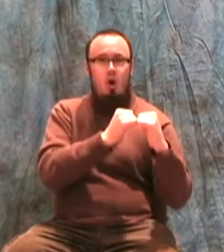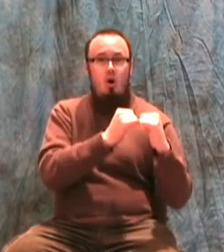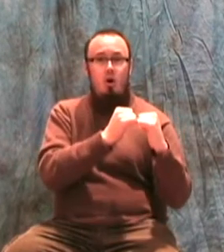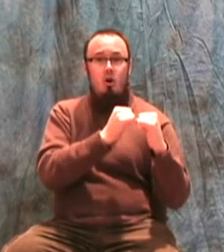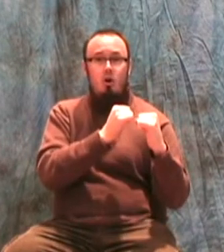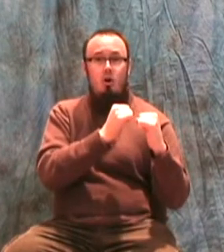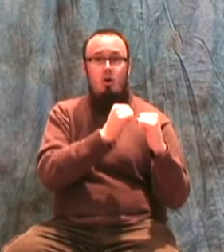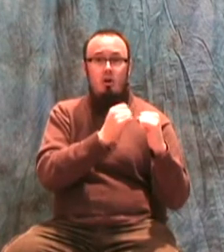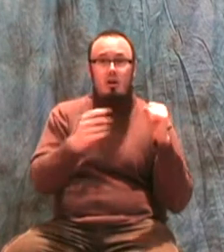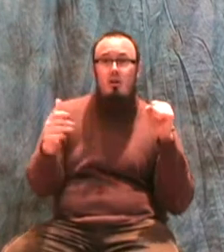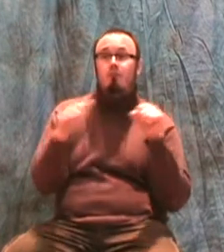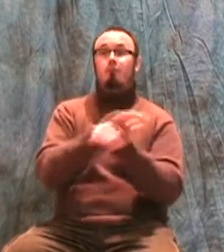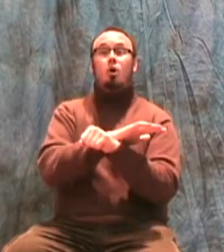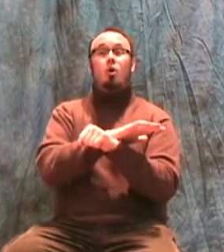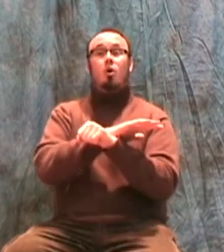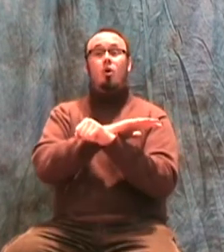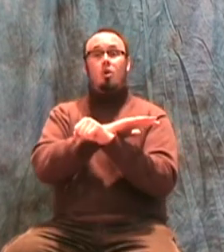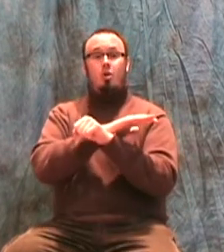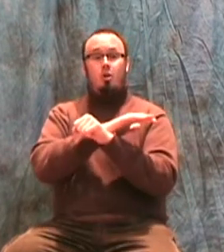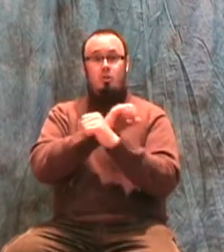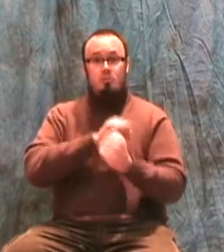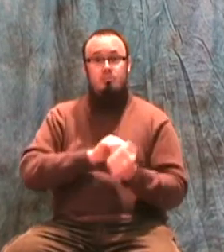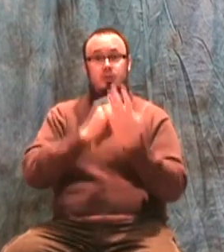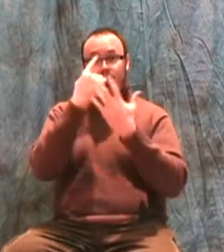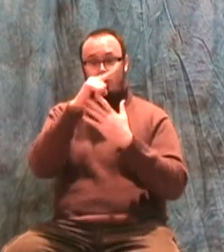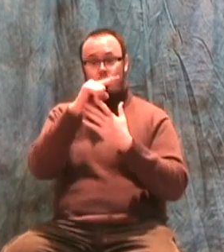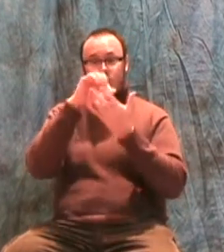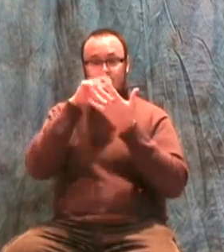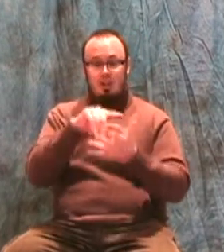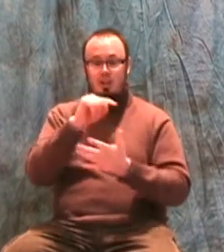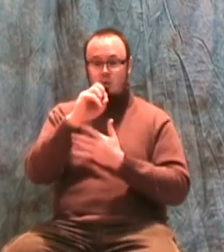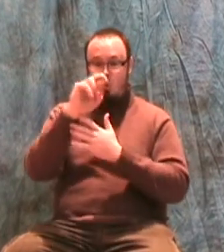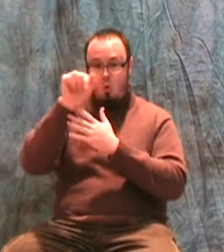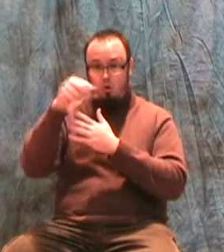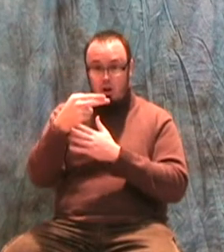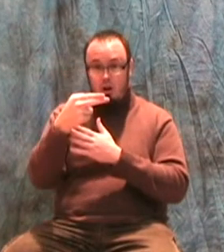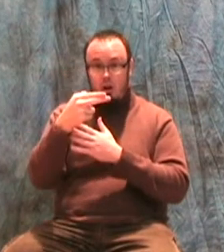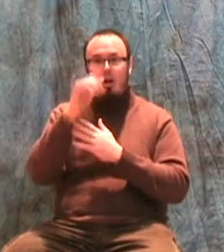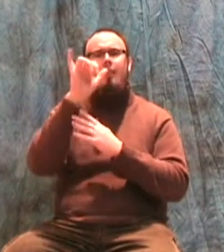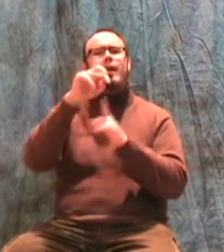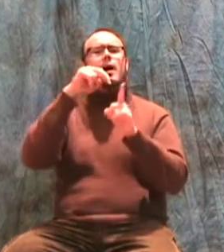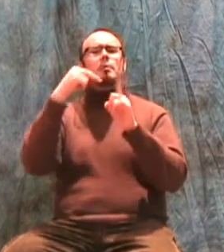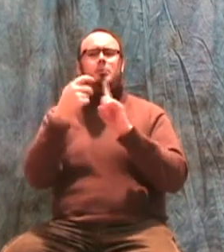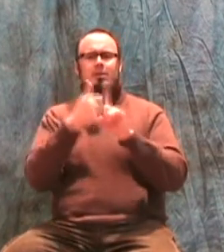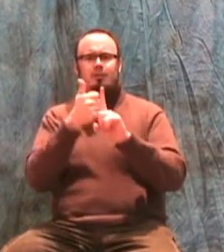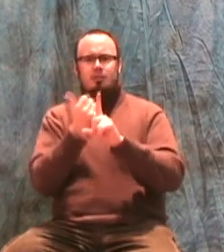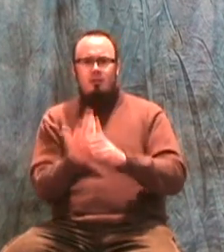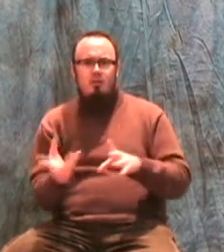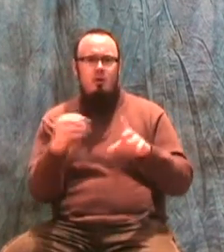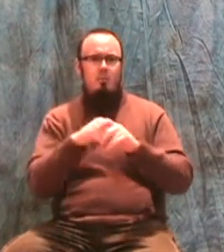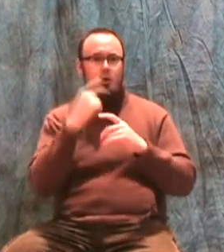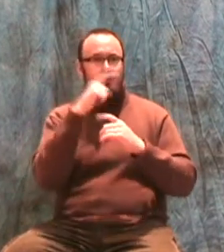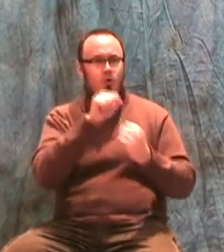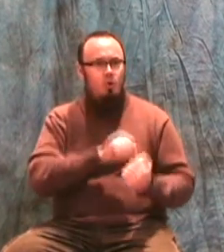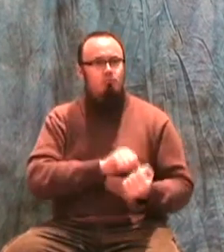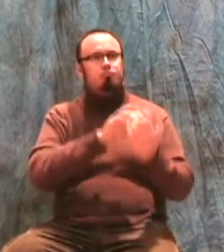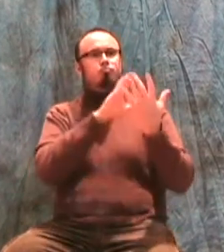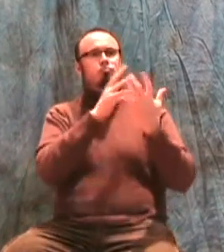of Torah study This is the perspective to have whenever engaged in the study of Jewish